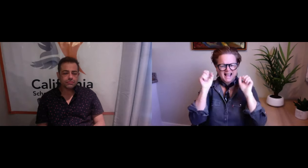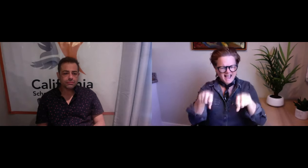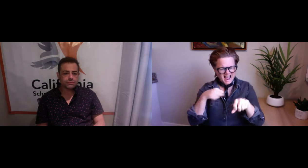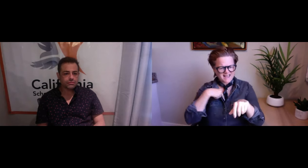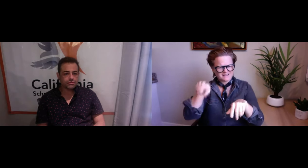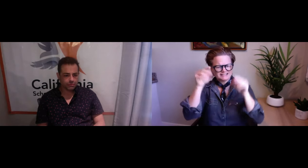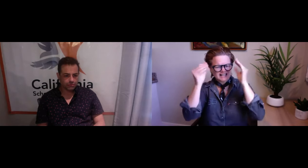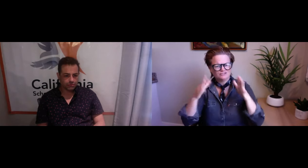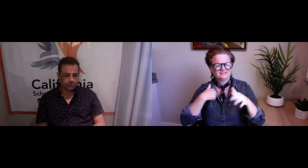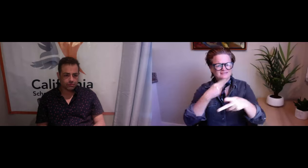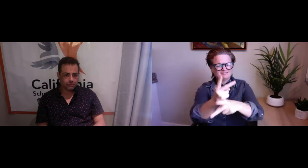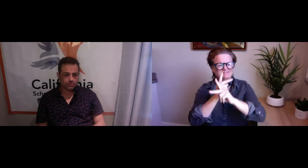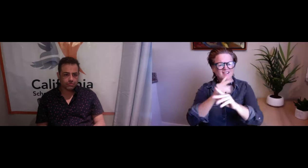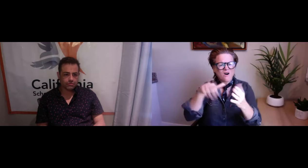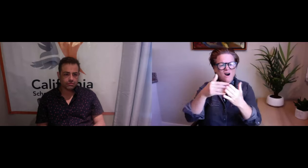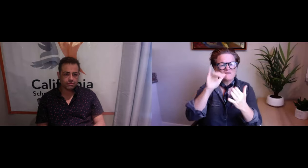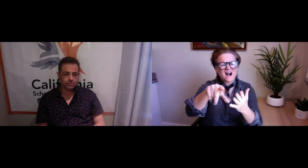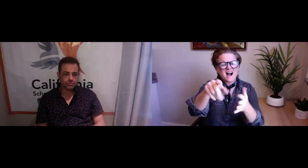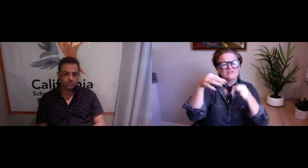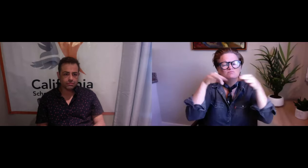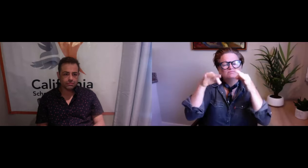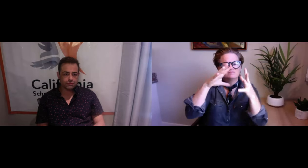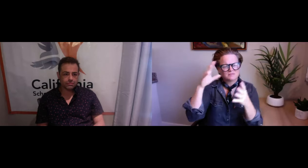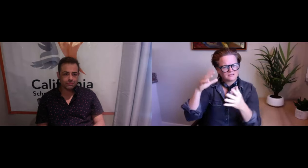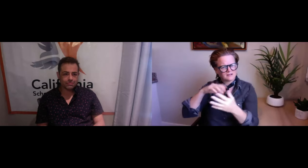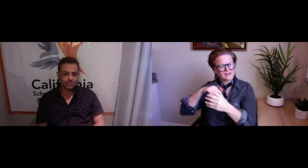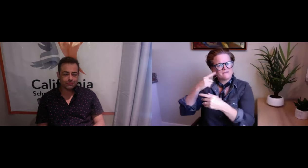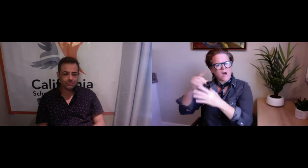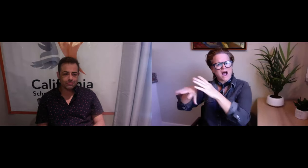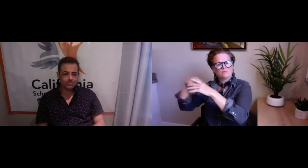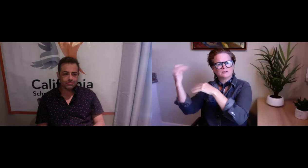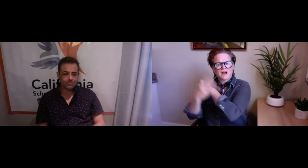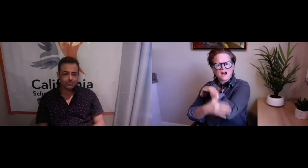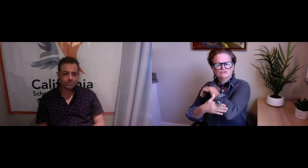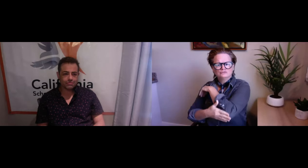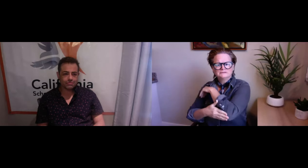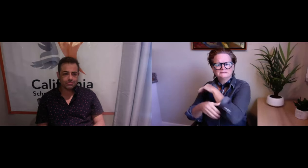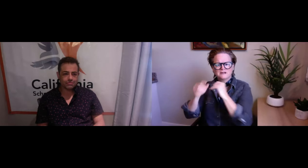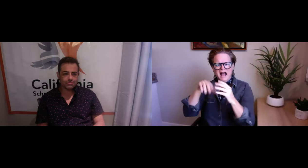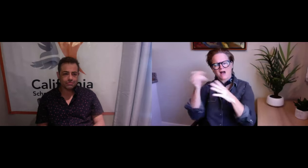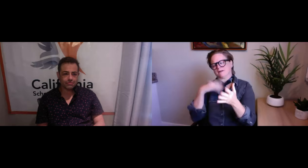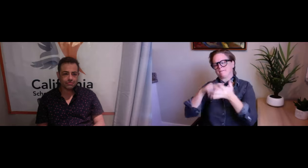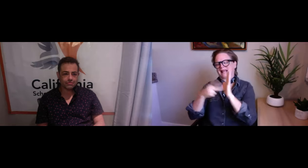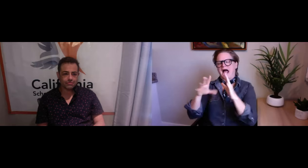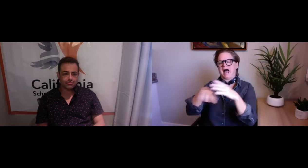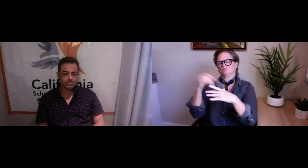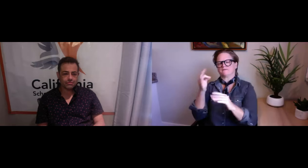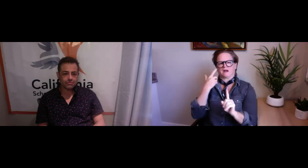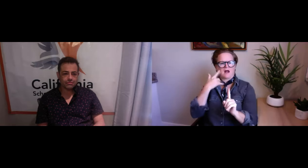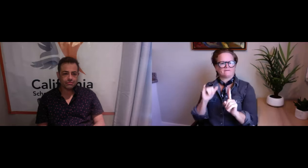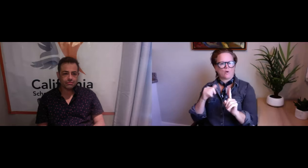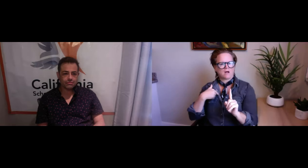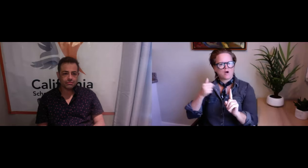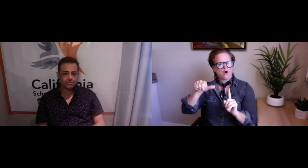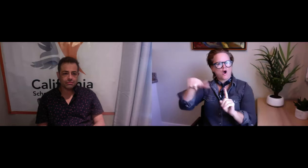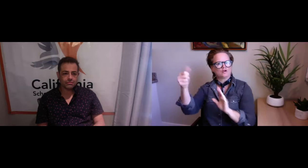I see a question here that says, can teachers borrow all of these ideas for